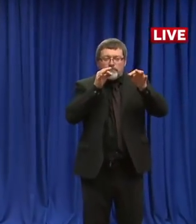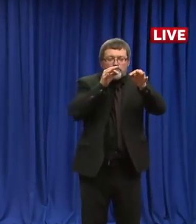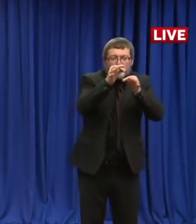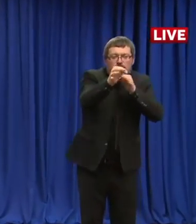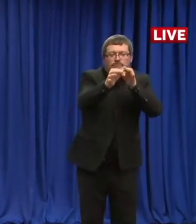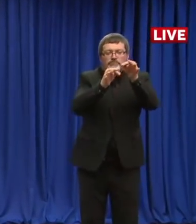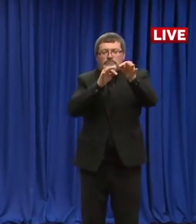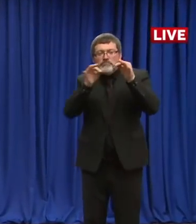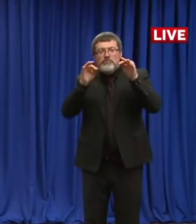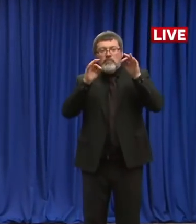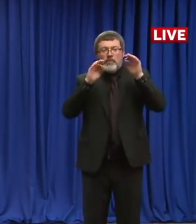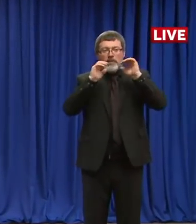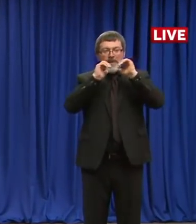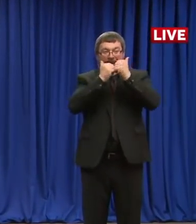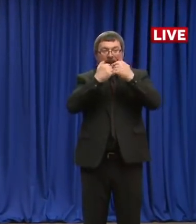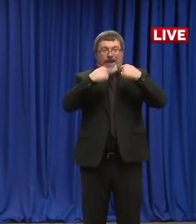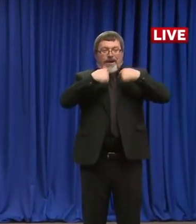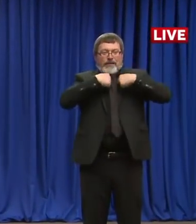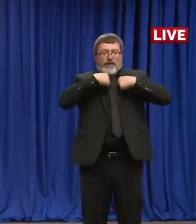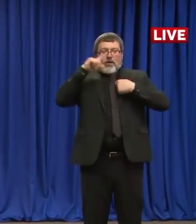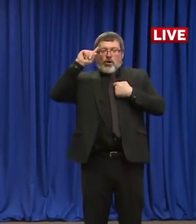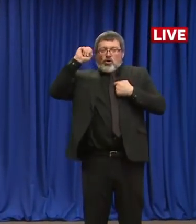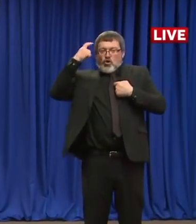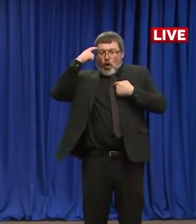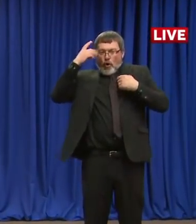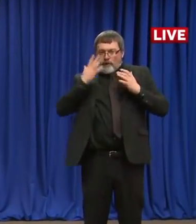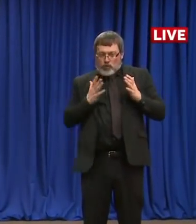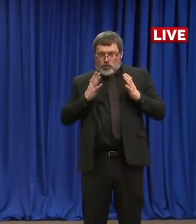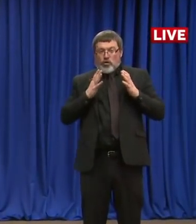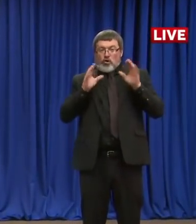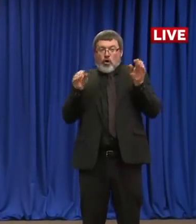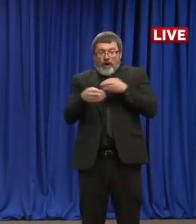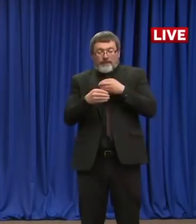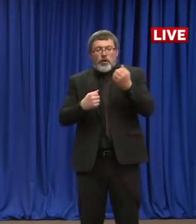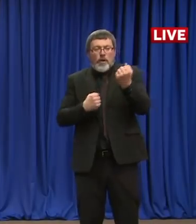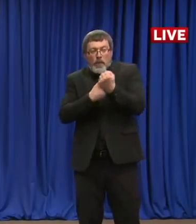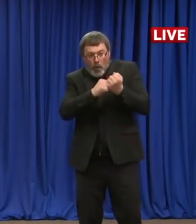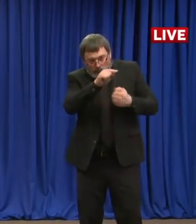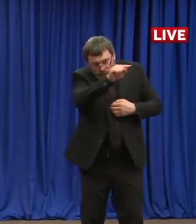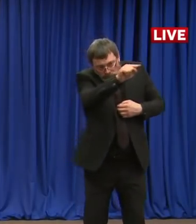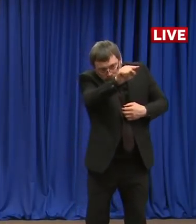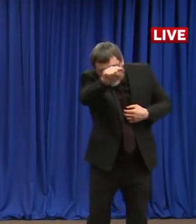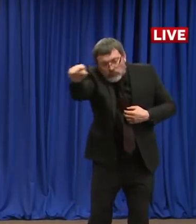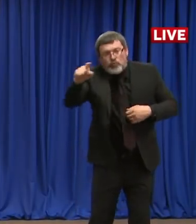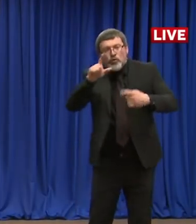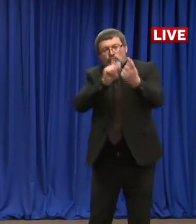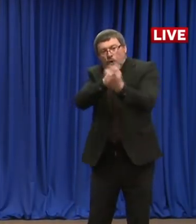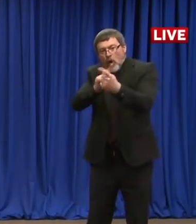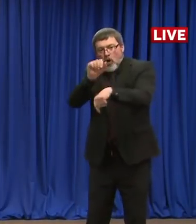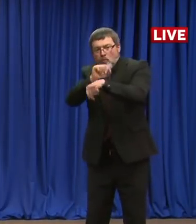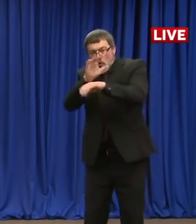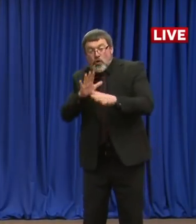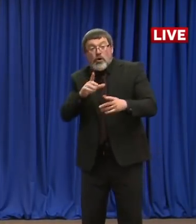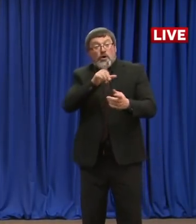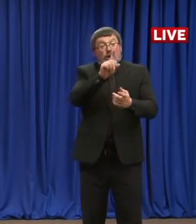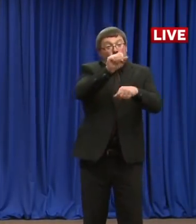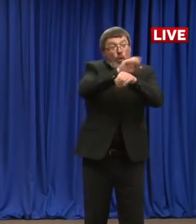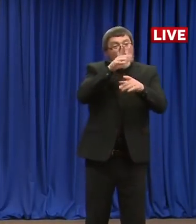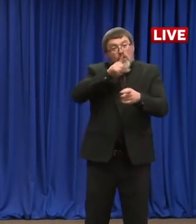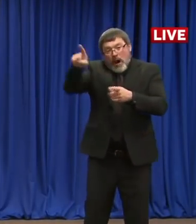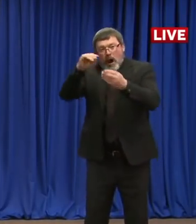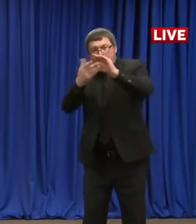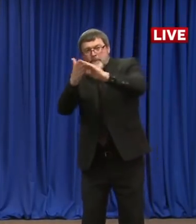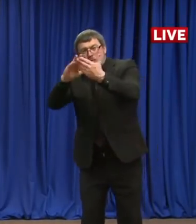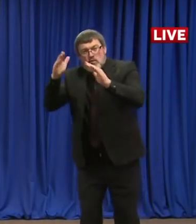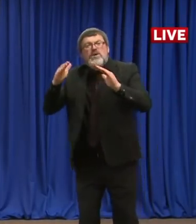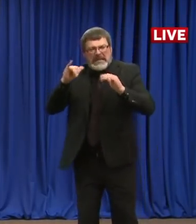workers, PPE, testing, funding, incentives to ensure that the workforce will be there for our loved ones and our most vulnerable population. We still have a long